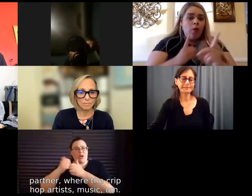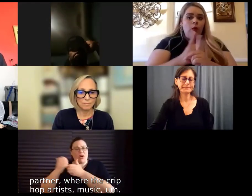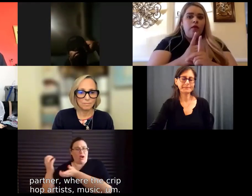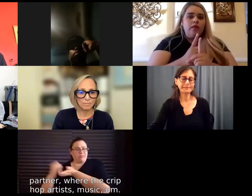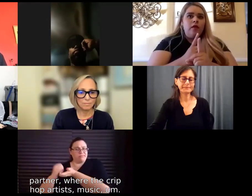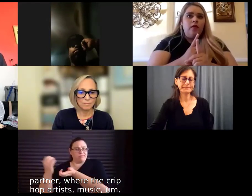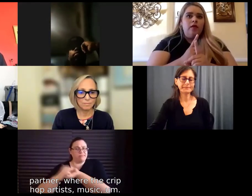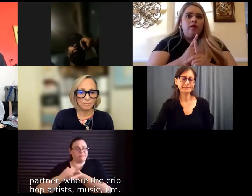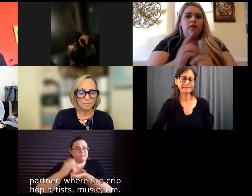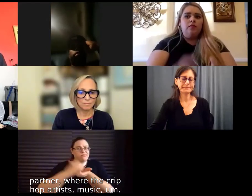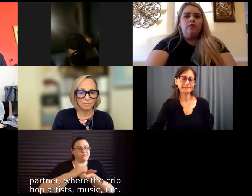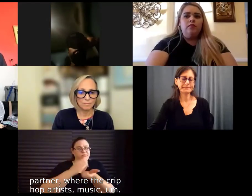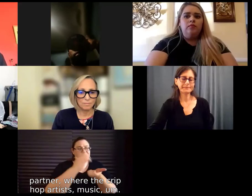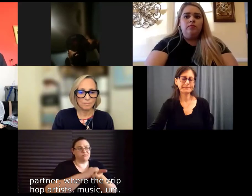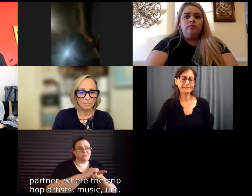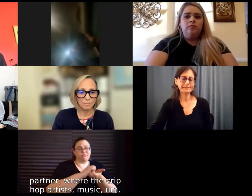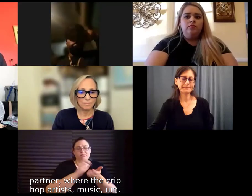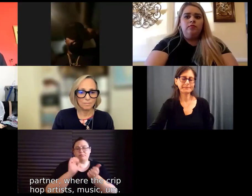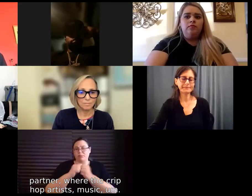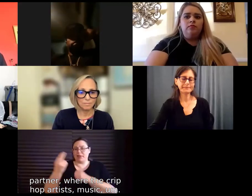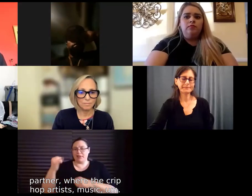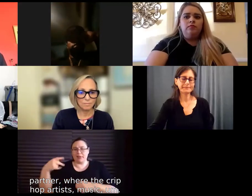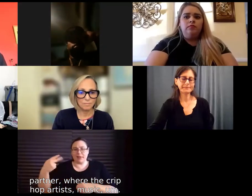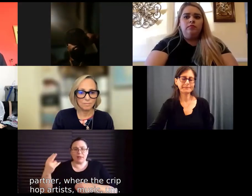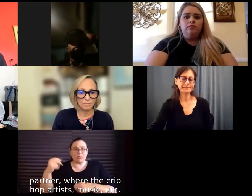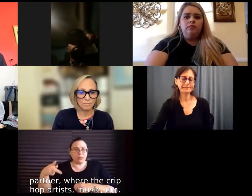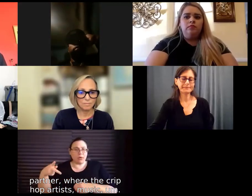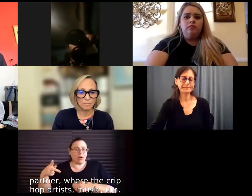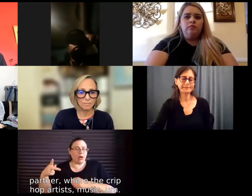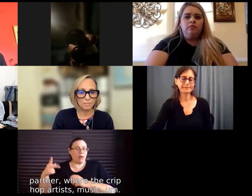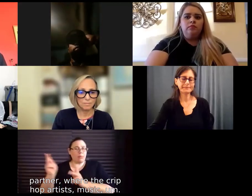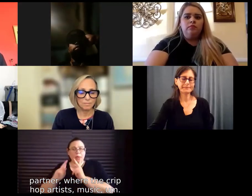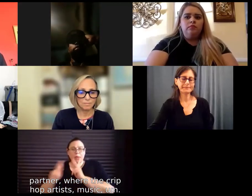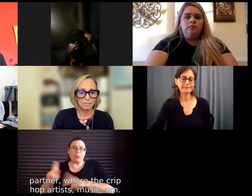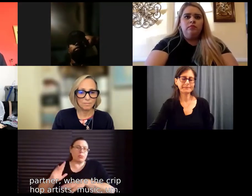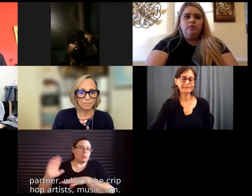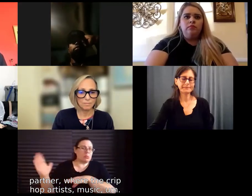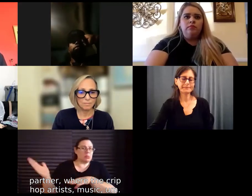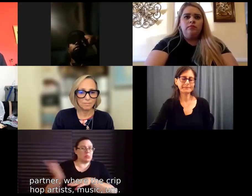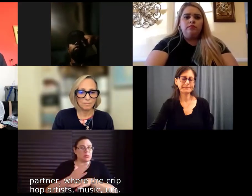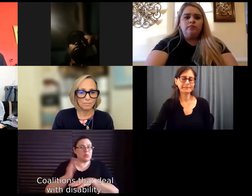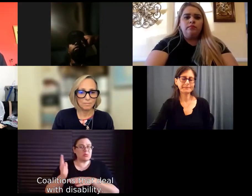hip hop or other music, um,